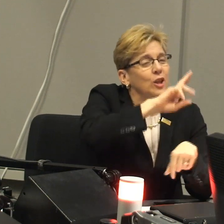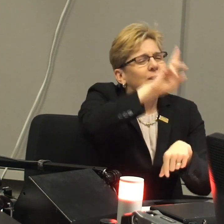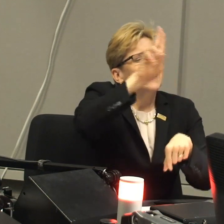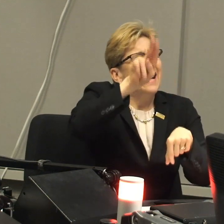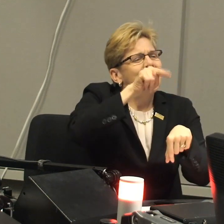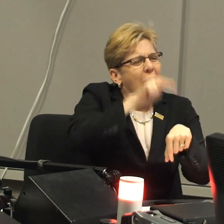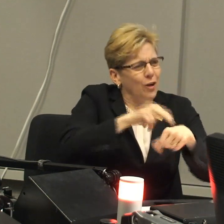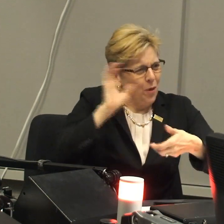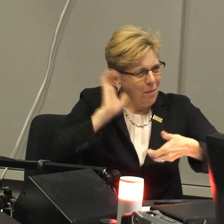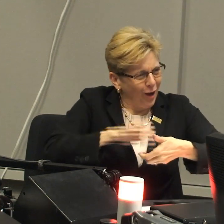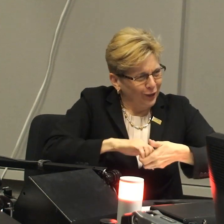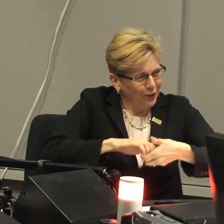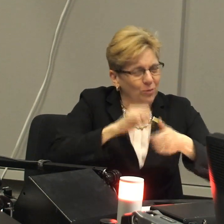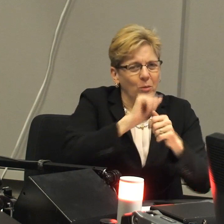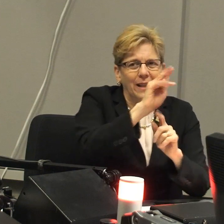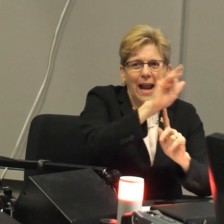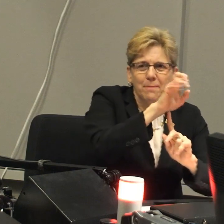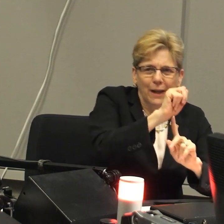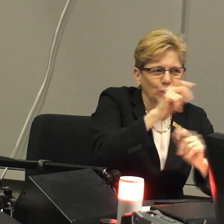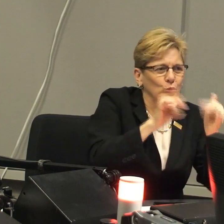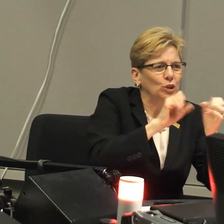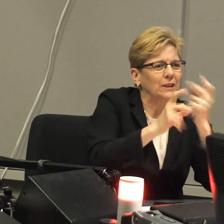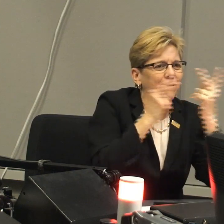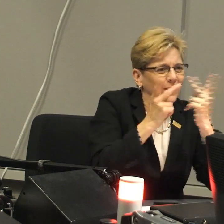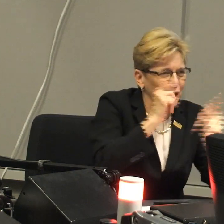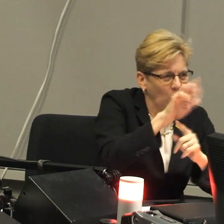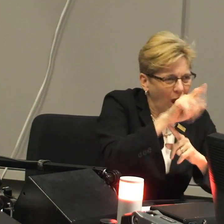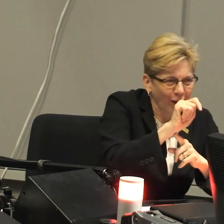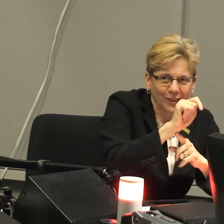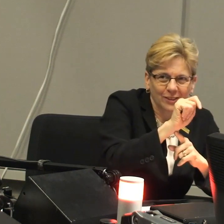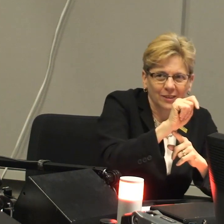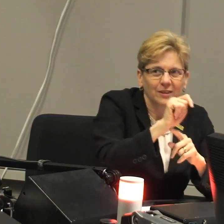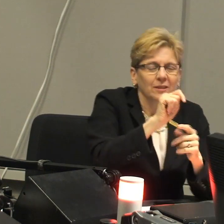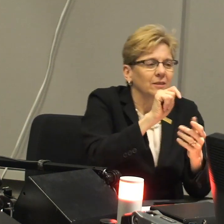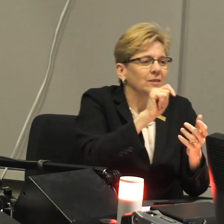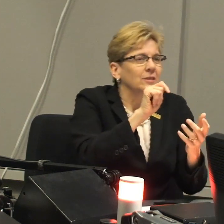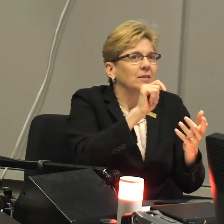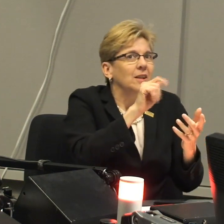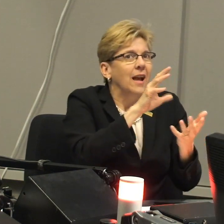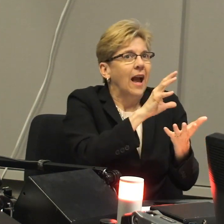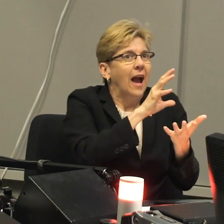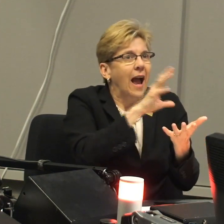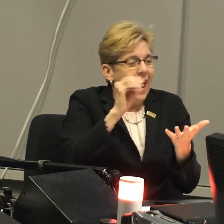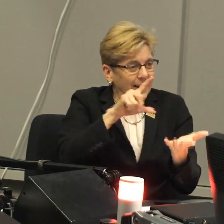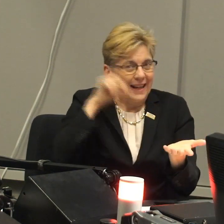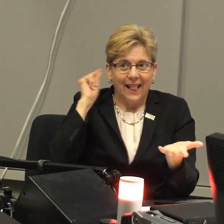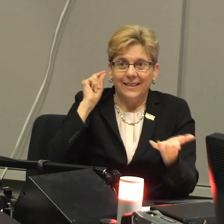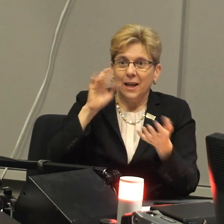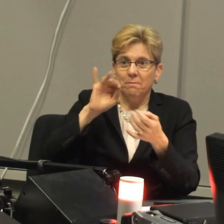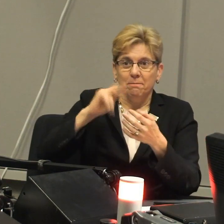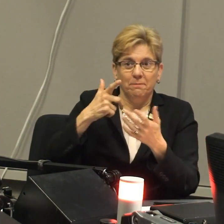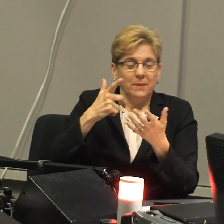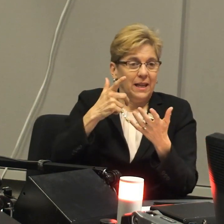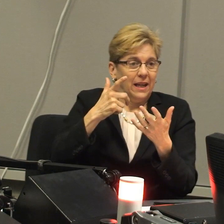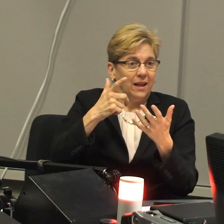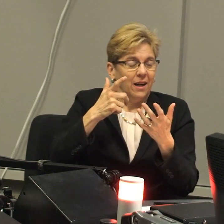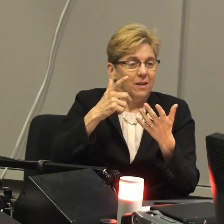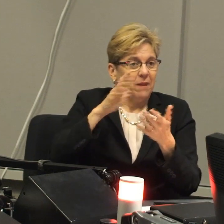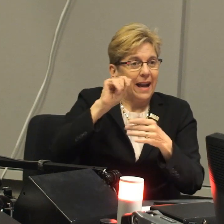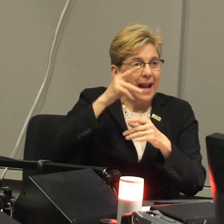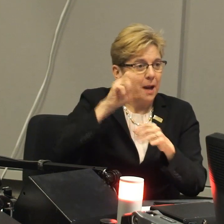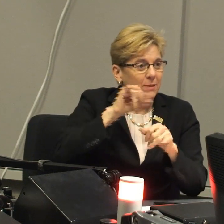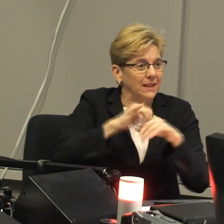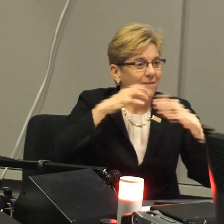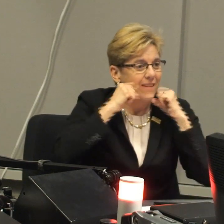particularly to Gallaudet's campus. This is a national partnership with animation, which, of course, is a visual form of art, and Gallaudet